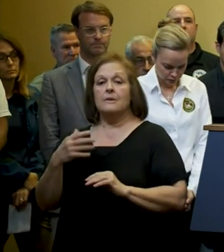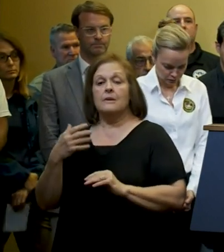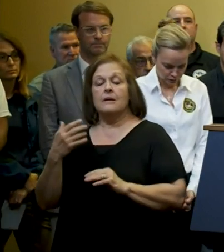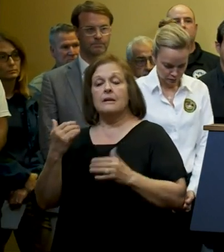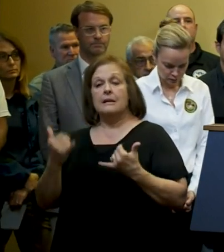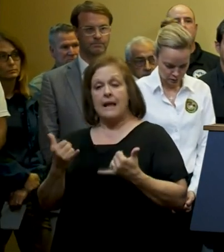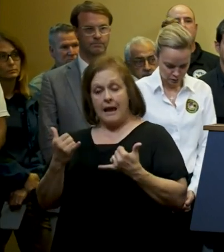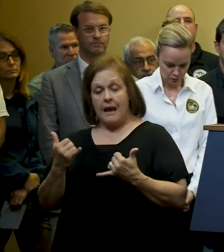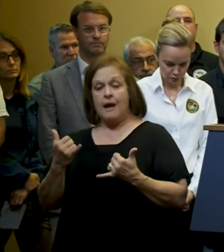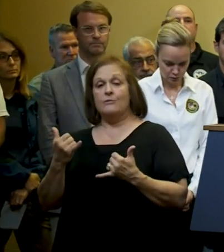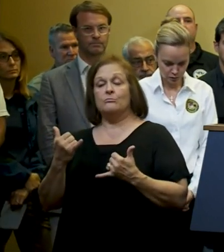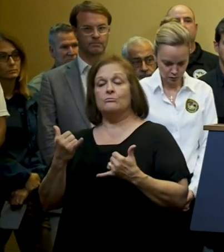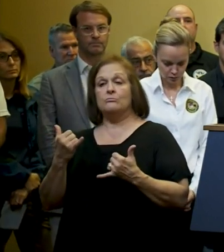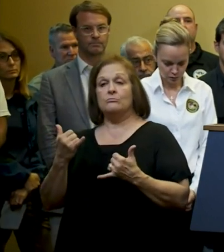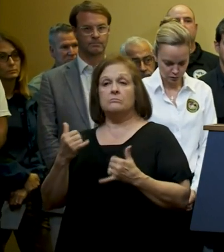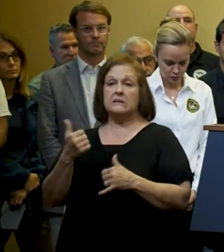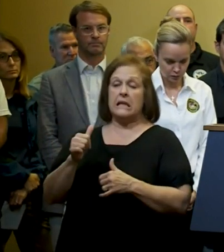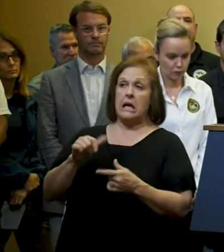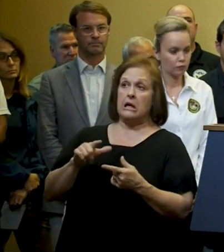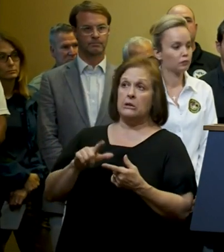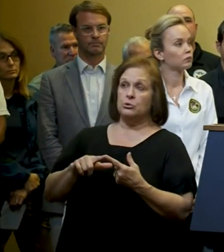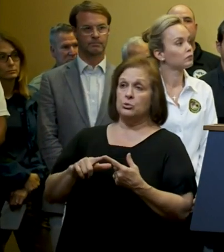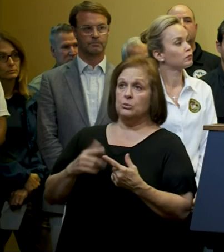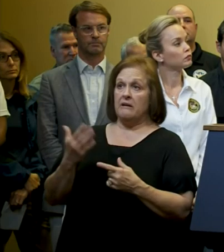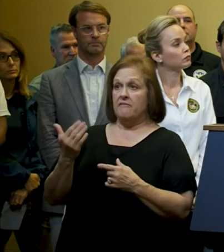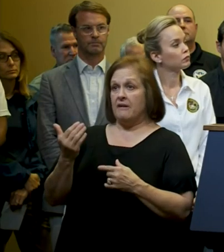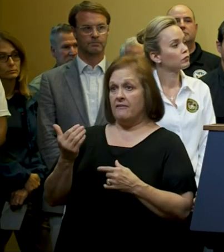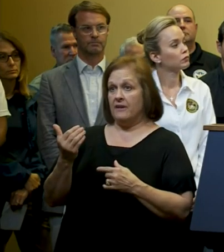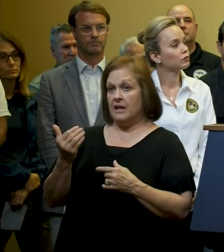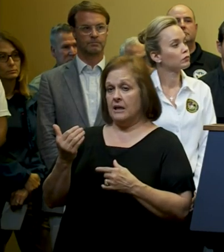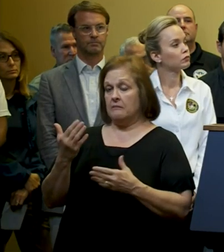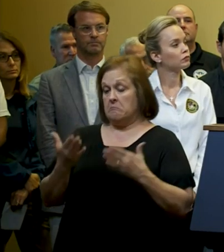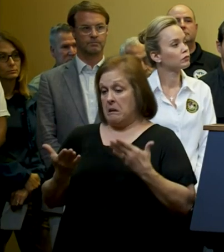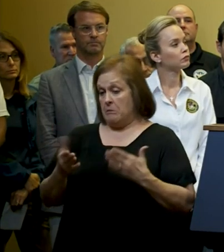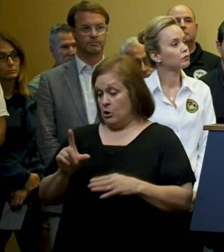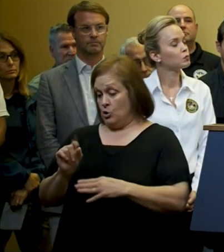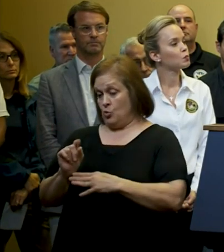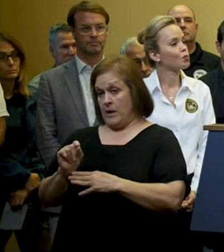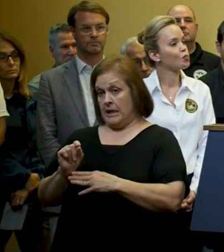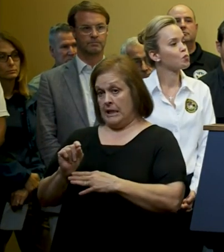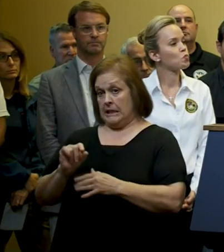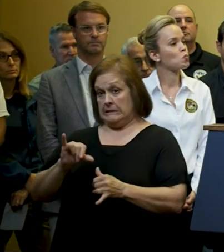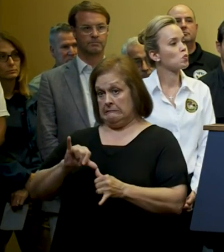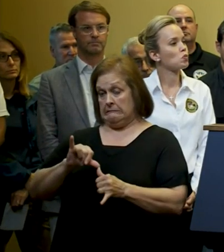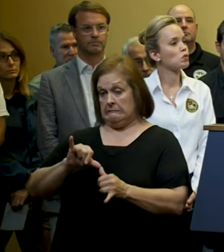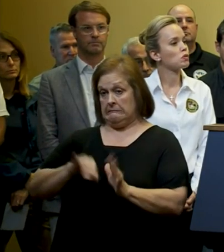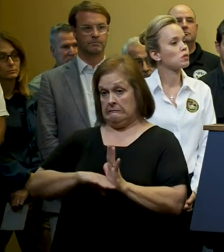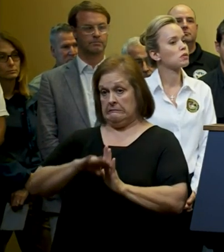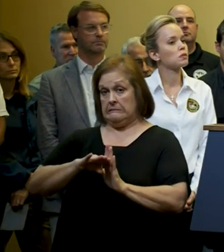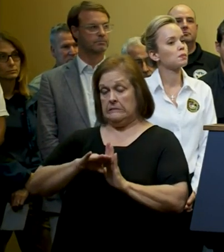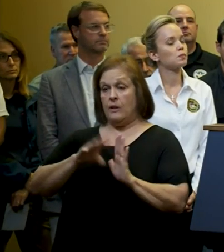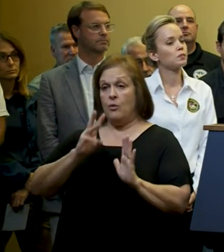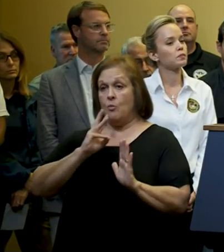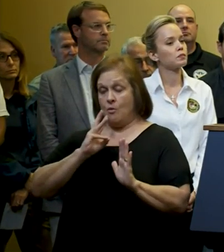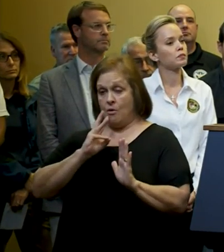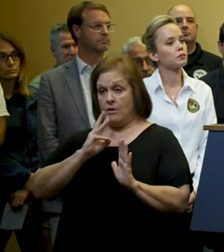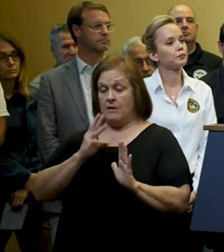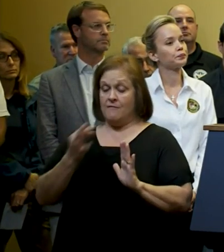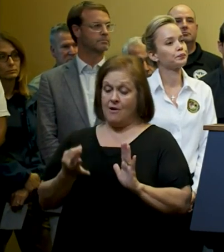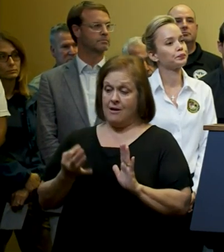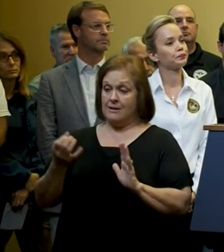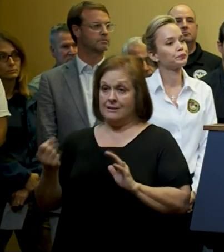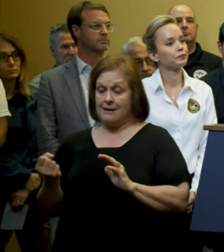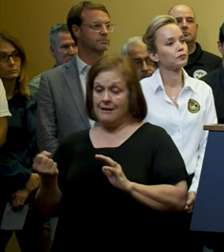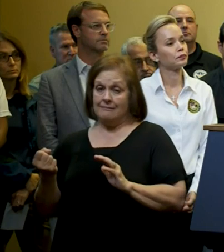in, we're talking about amounts anywhere 10 to 15 with locally higher amounts pushing 20 inches with rainfall over the course of Friday,